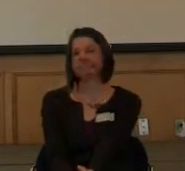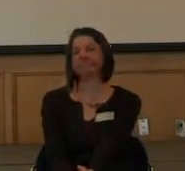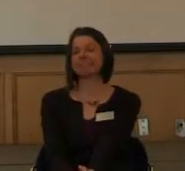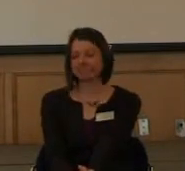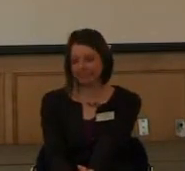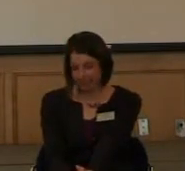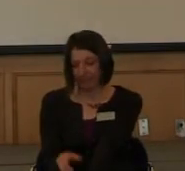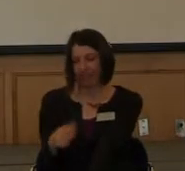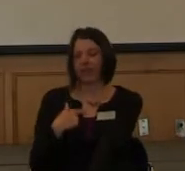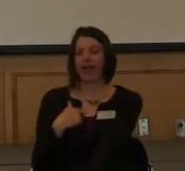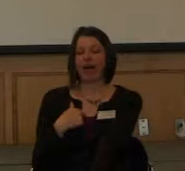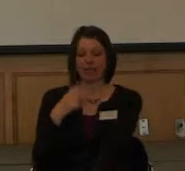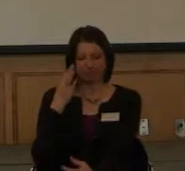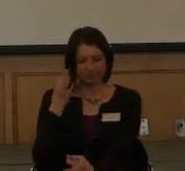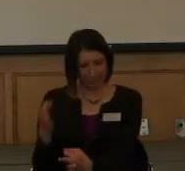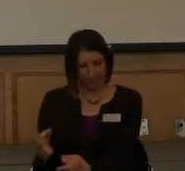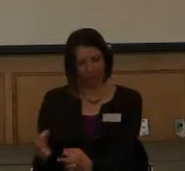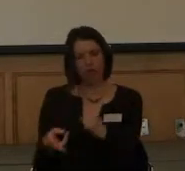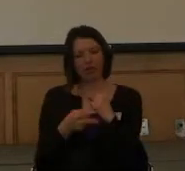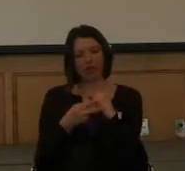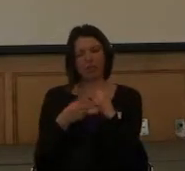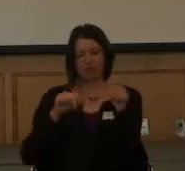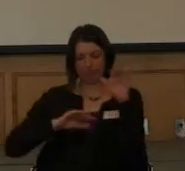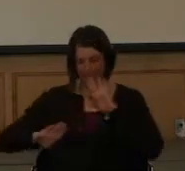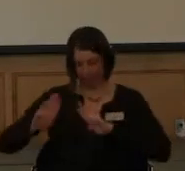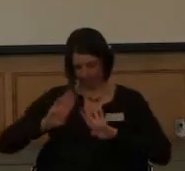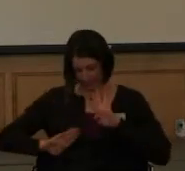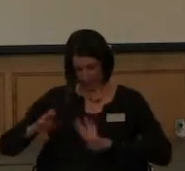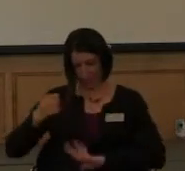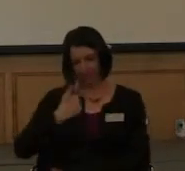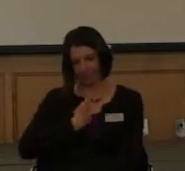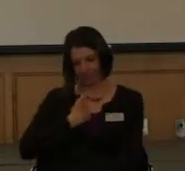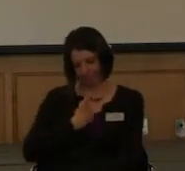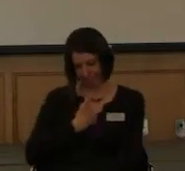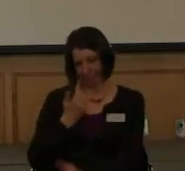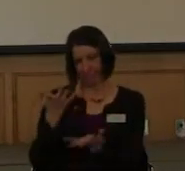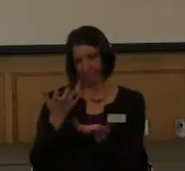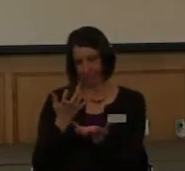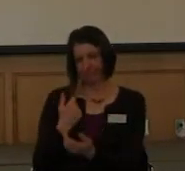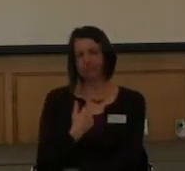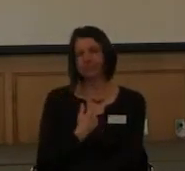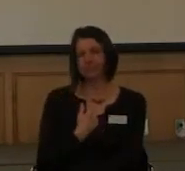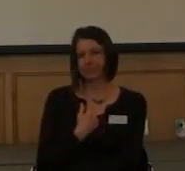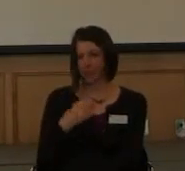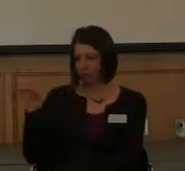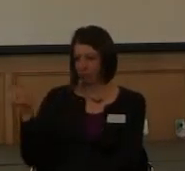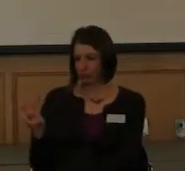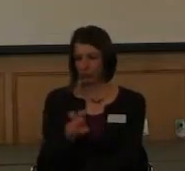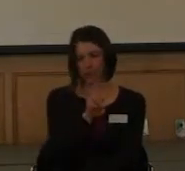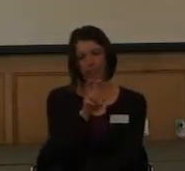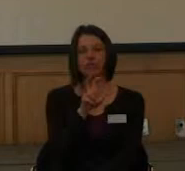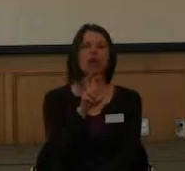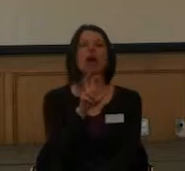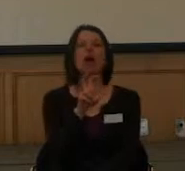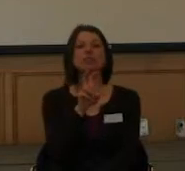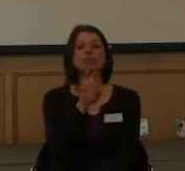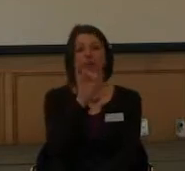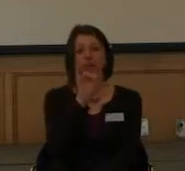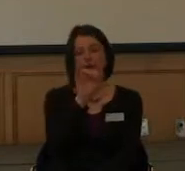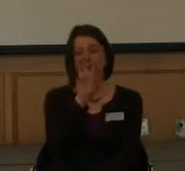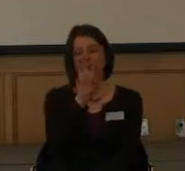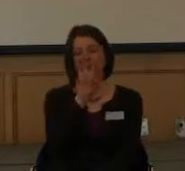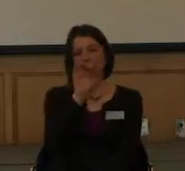go into conservation biology. After JUCO, I transferred to Wichita State University. You might